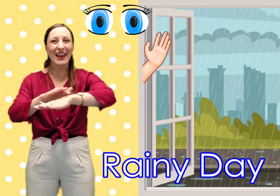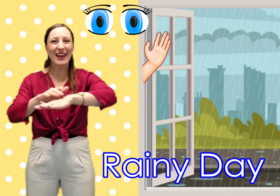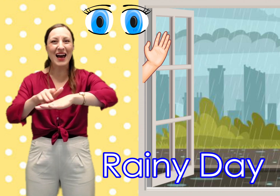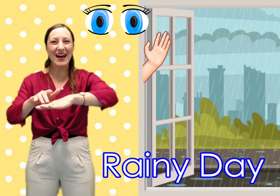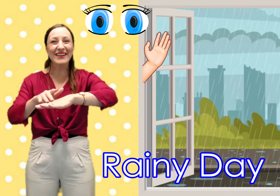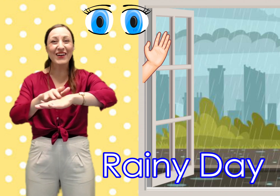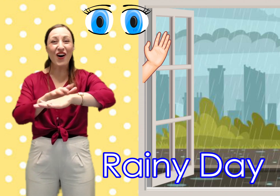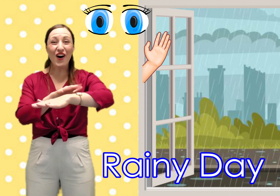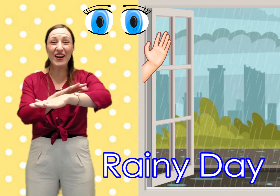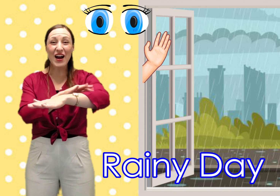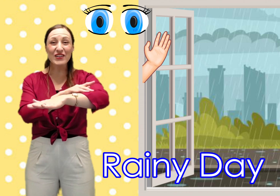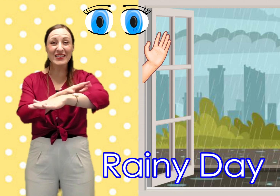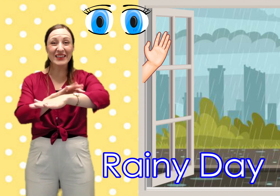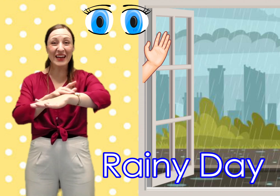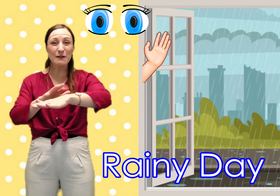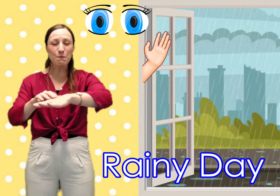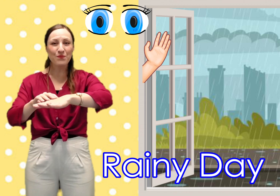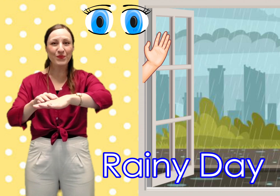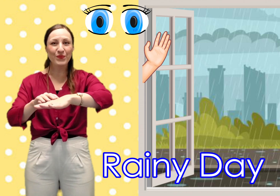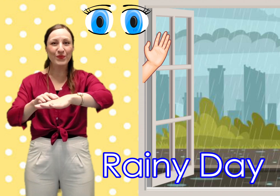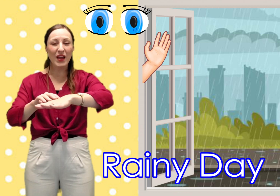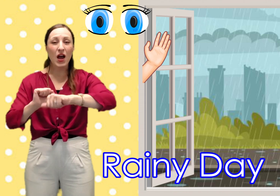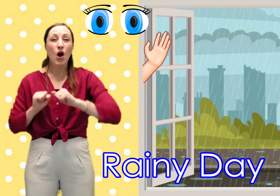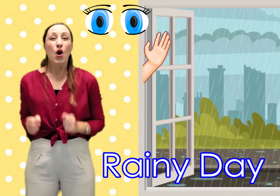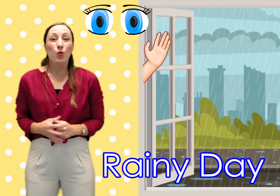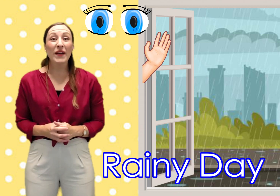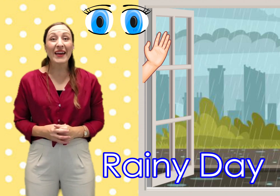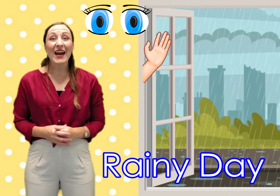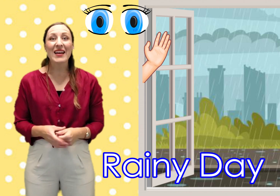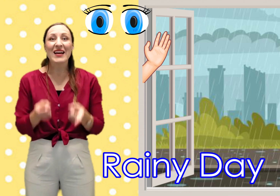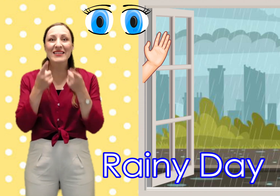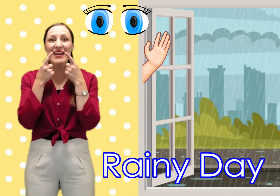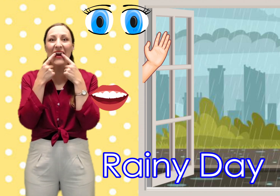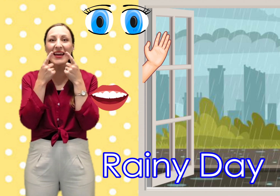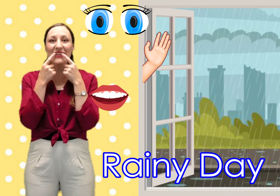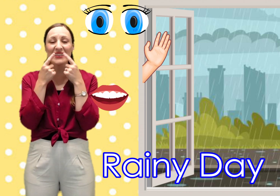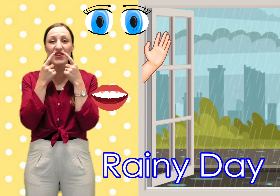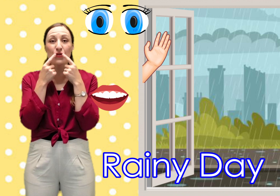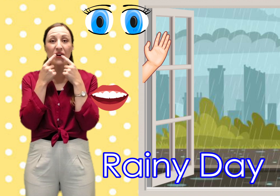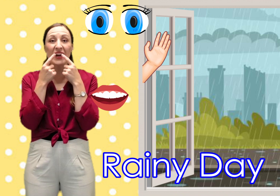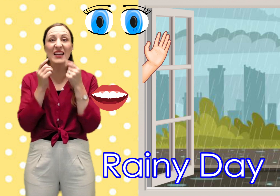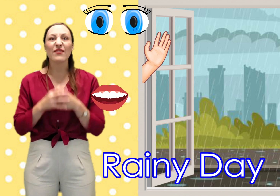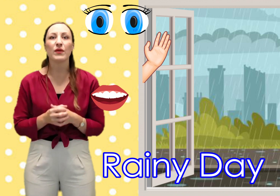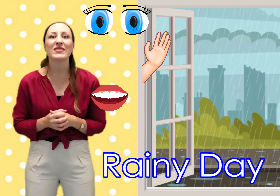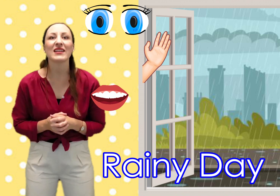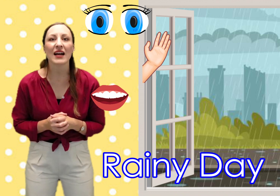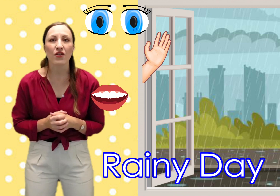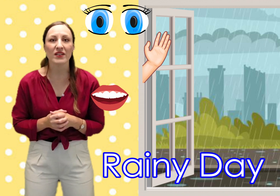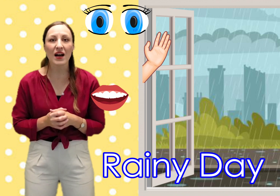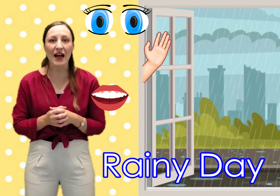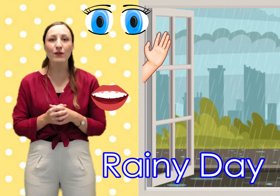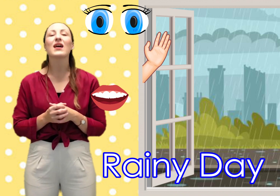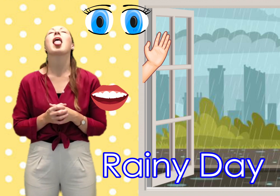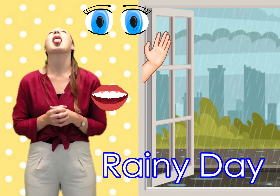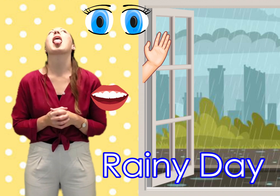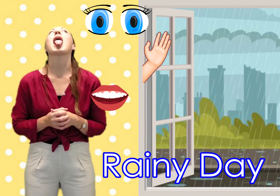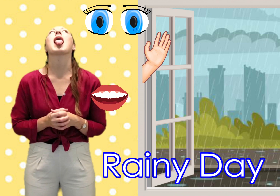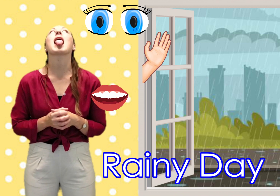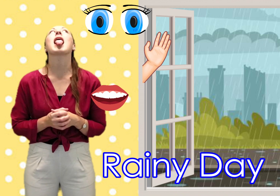landing on our skin we can taste the rain if we stick our tongue out uh